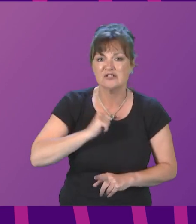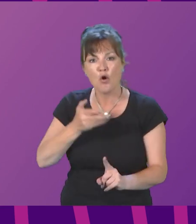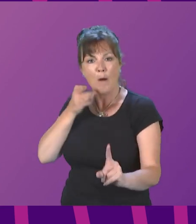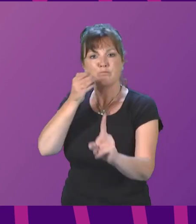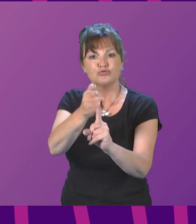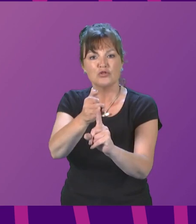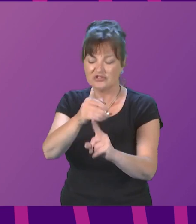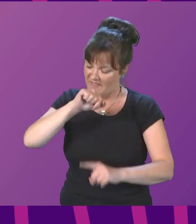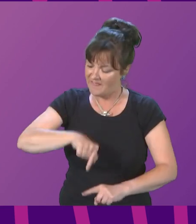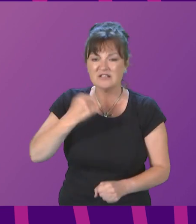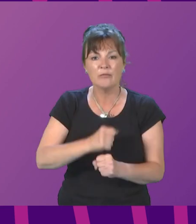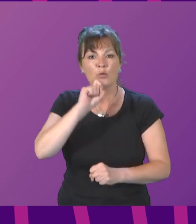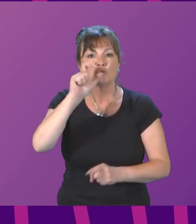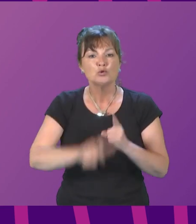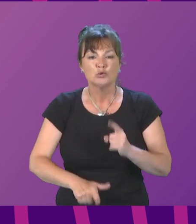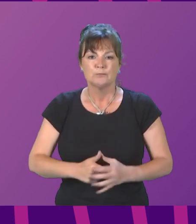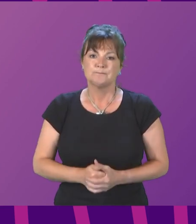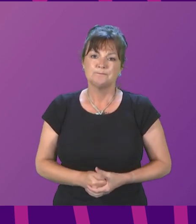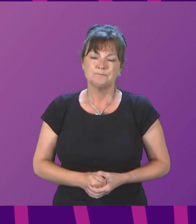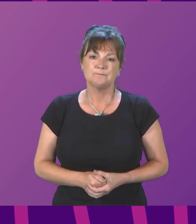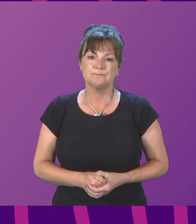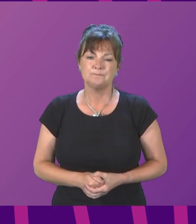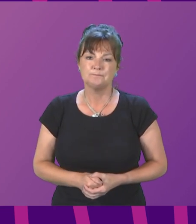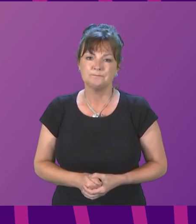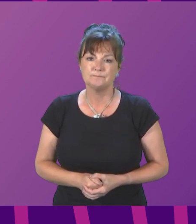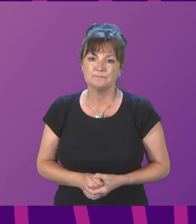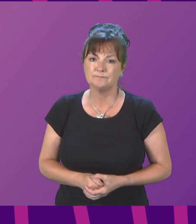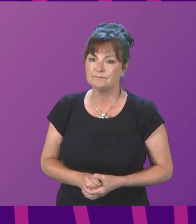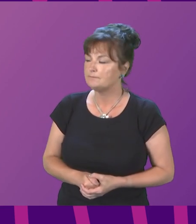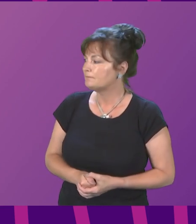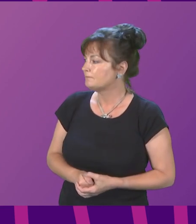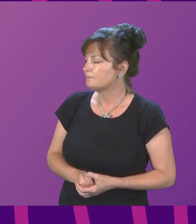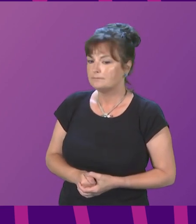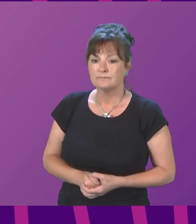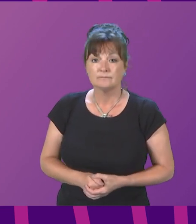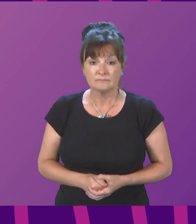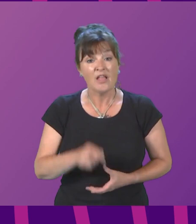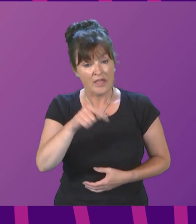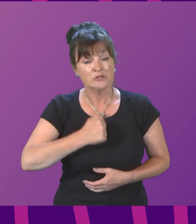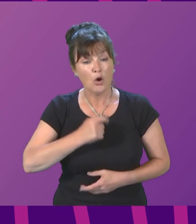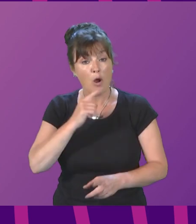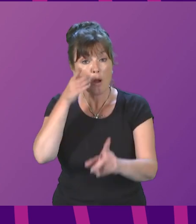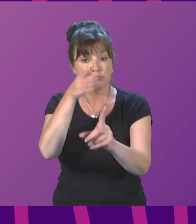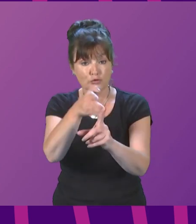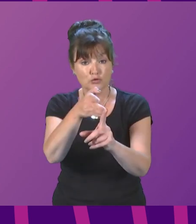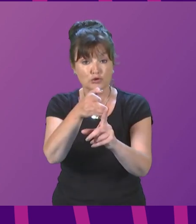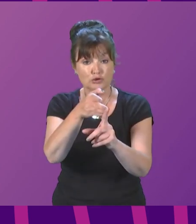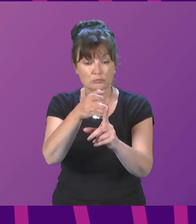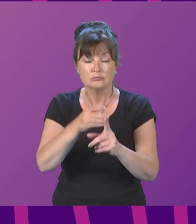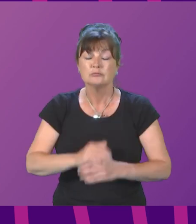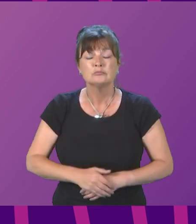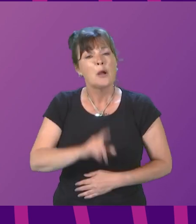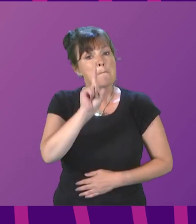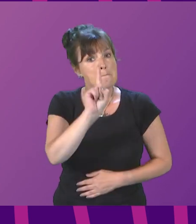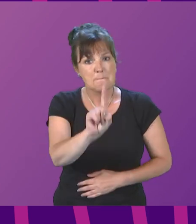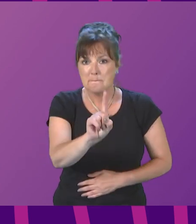this government will take. Thank you. That is the approach we will take, presiding officer. But there